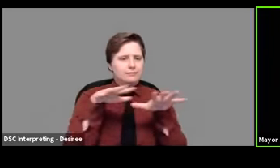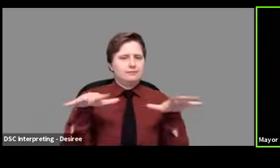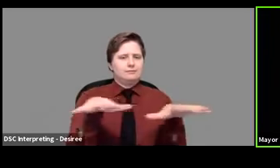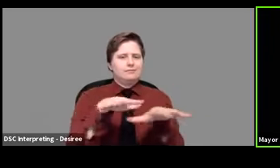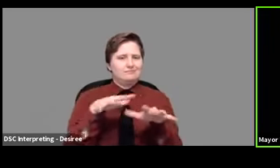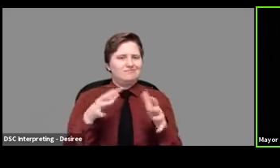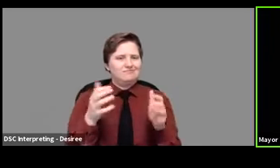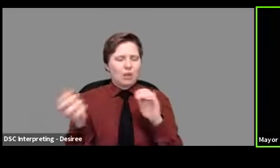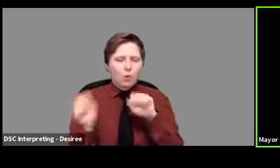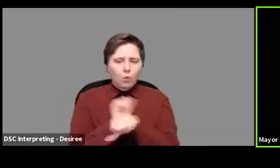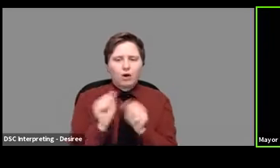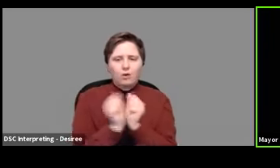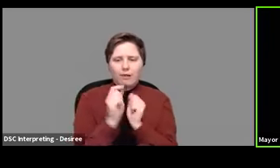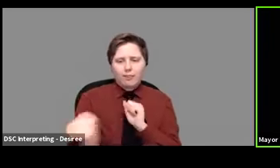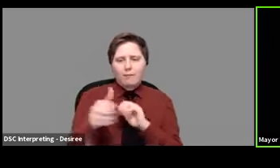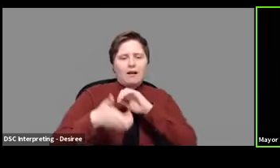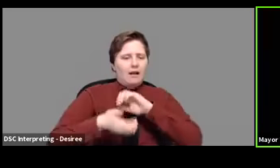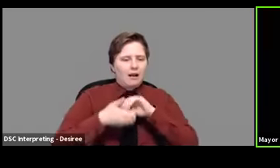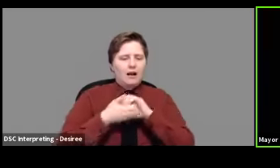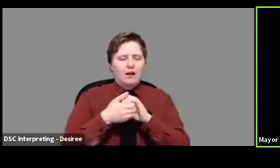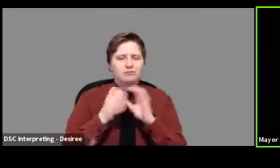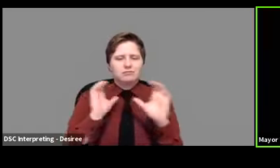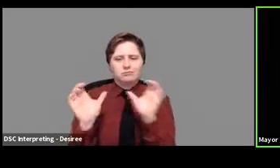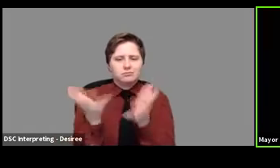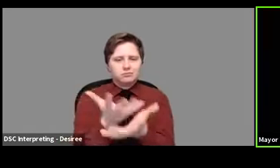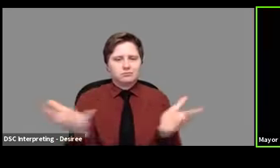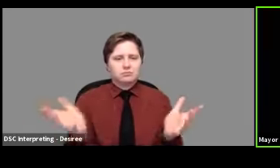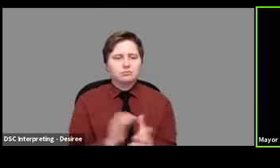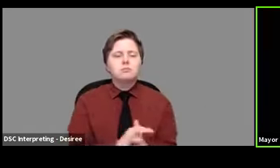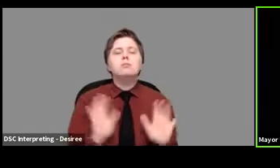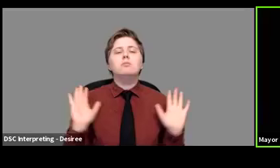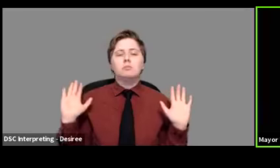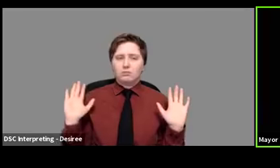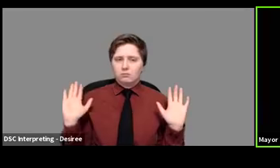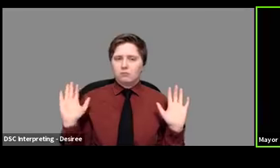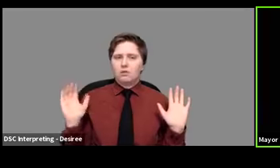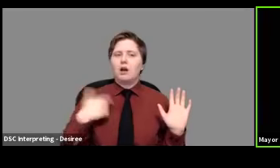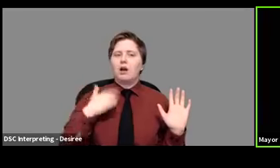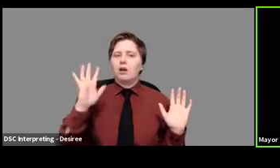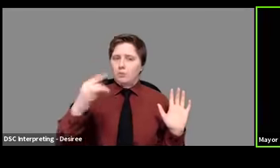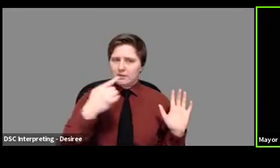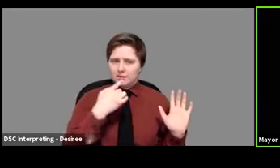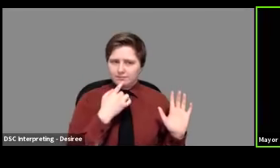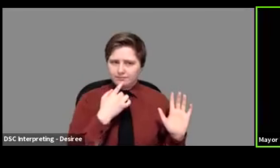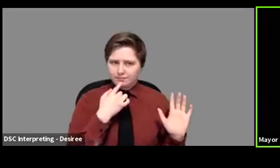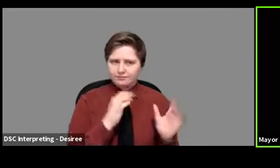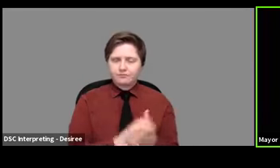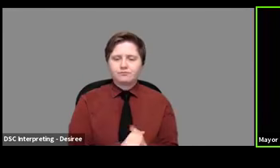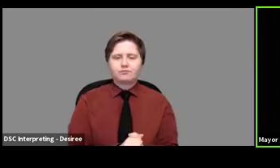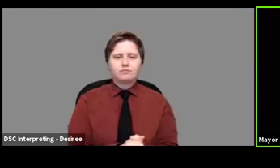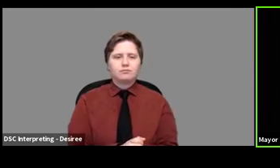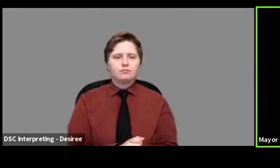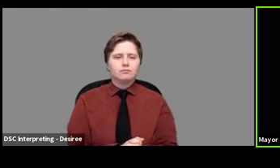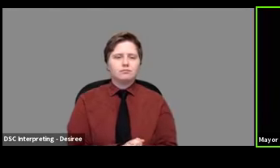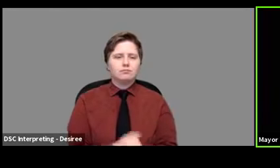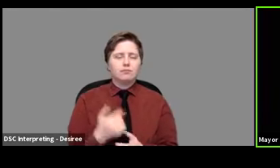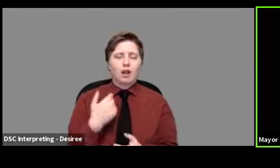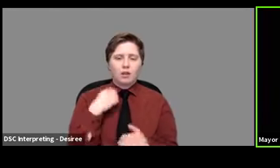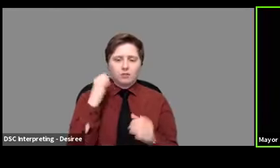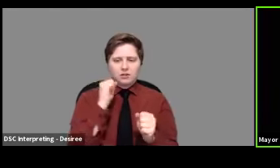to collaborate and have this conversation with them. I will say, I would be surprised